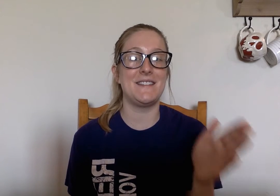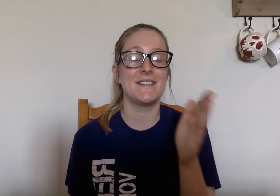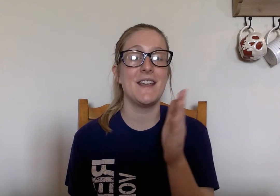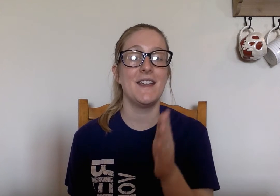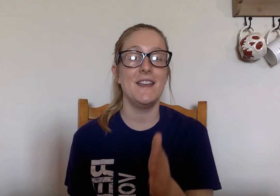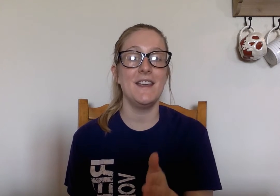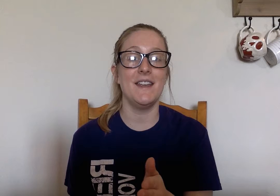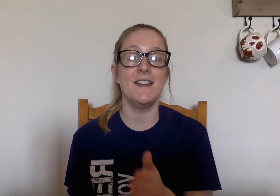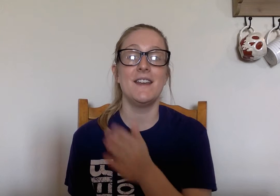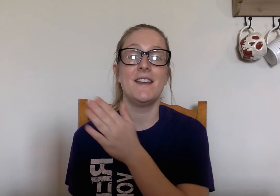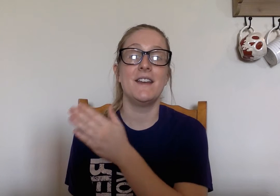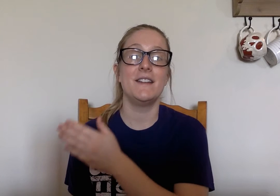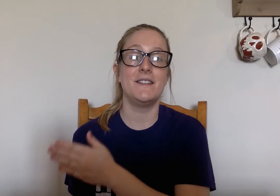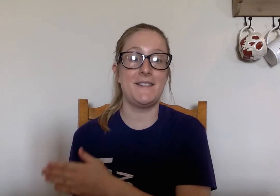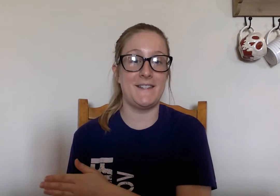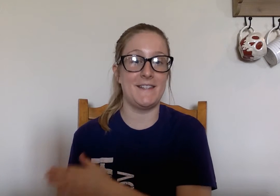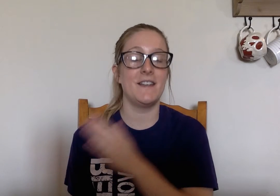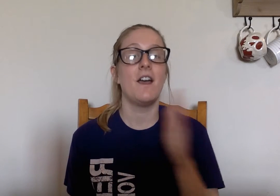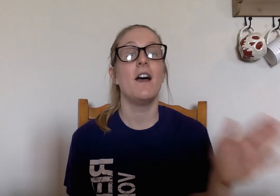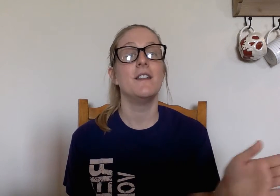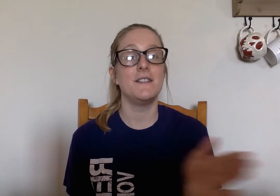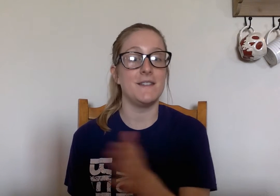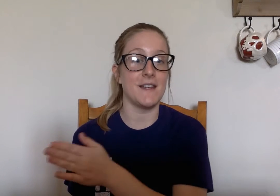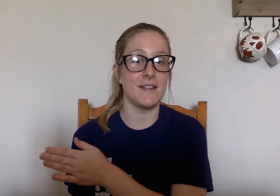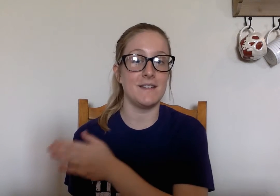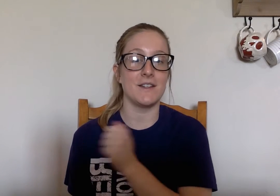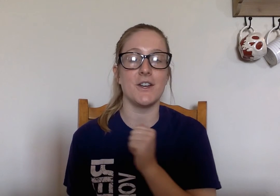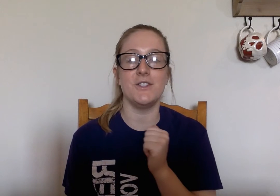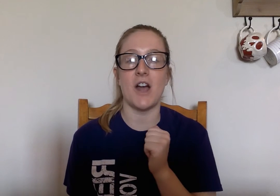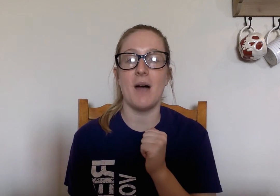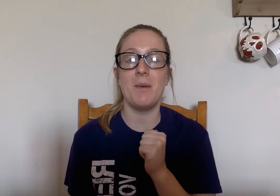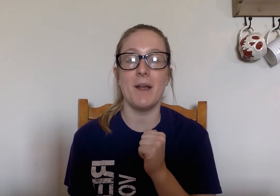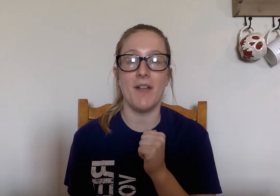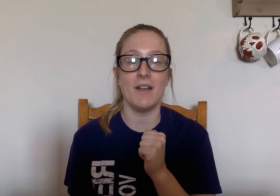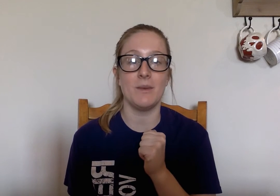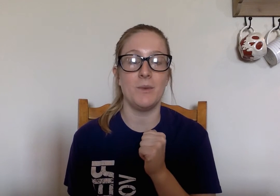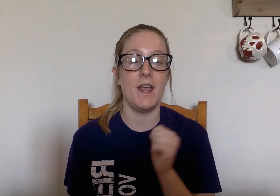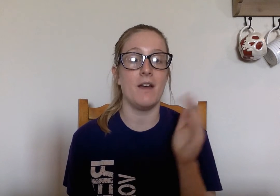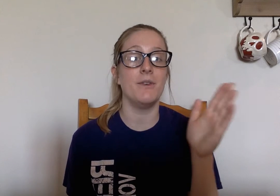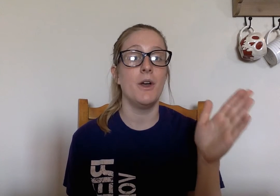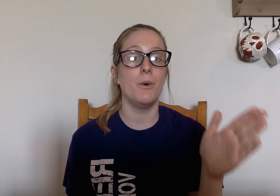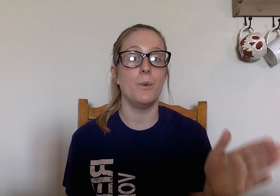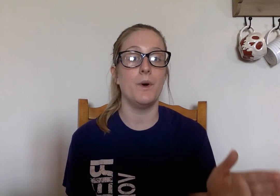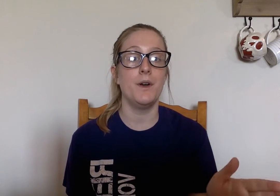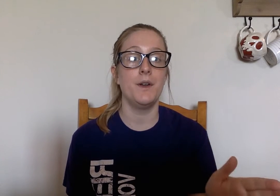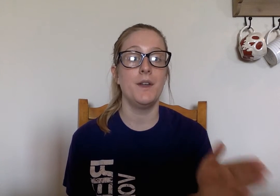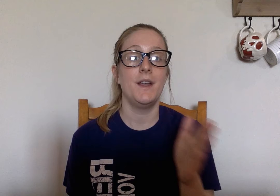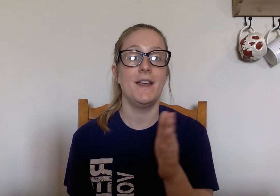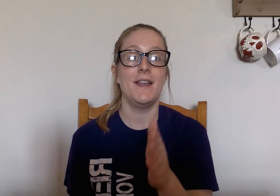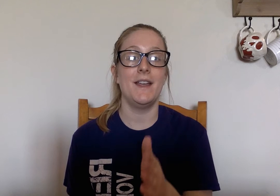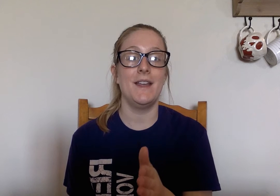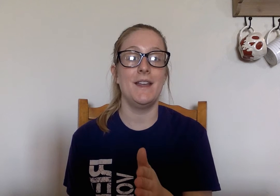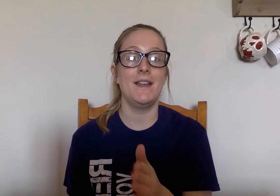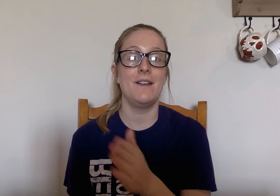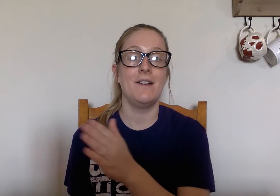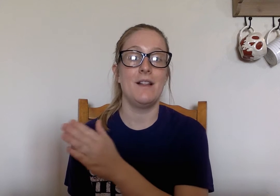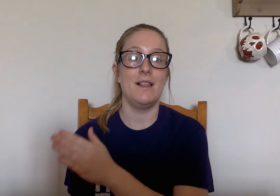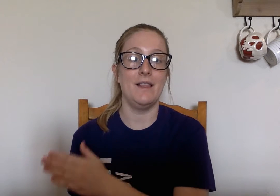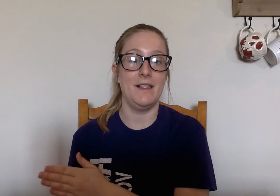i t sit good job and my last one we have w i ll